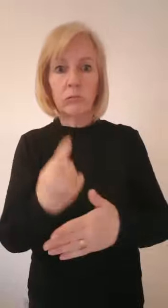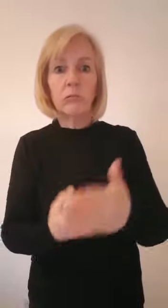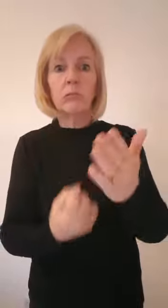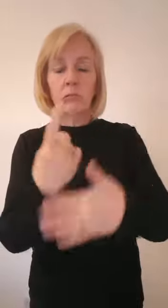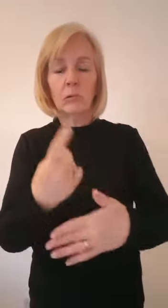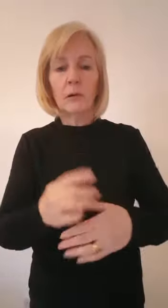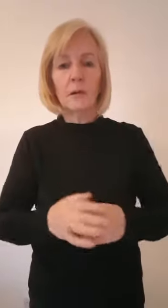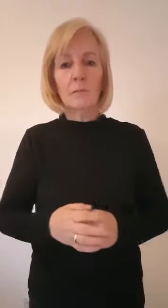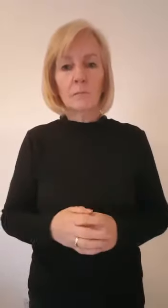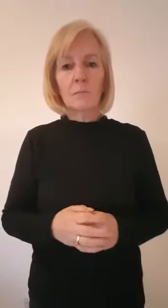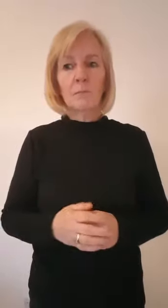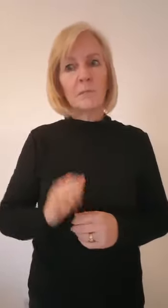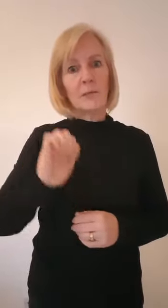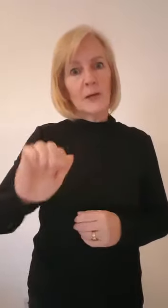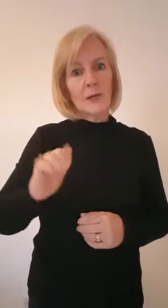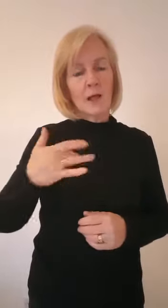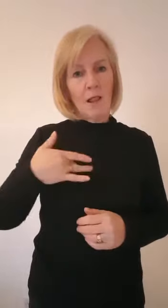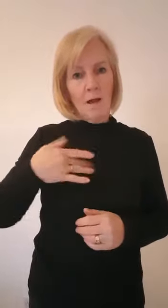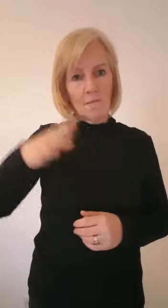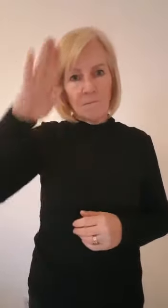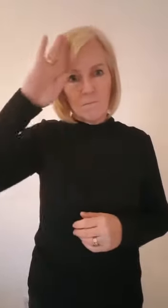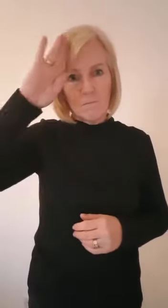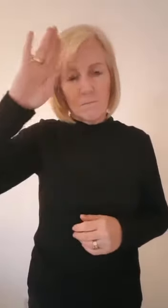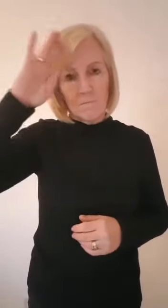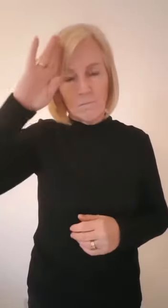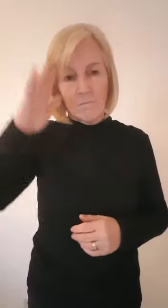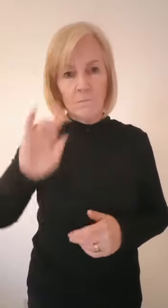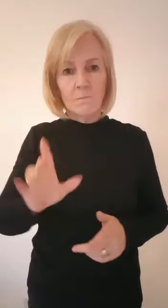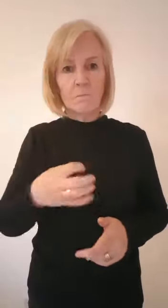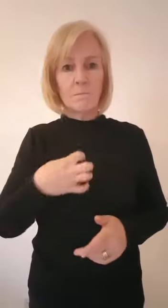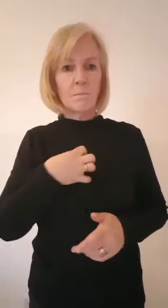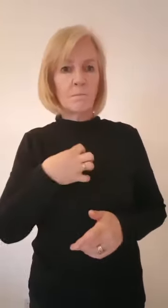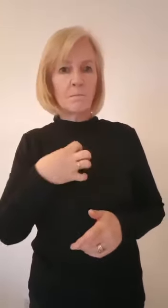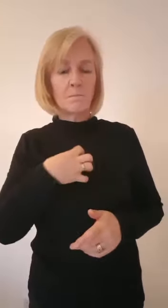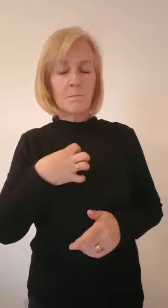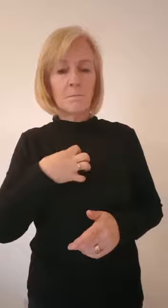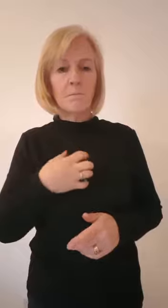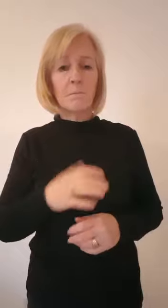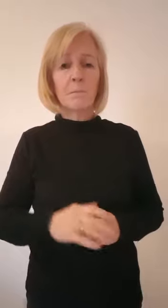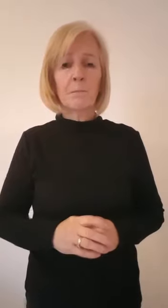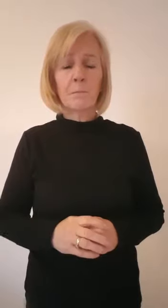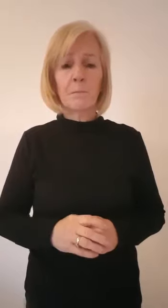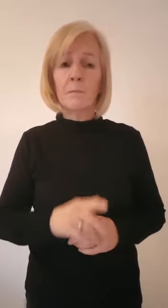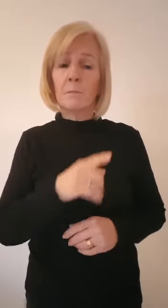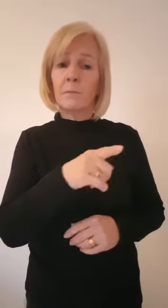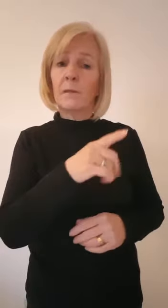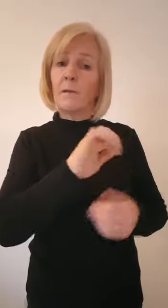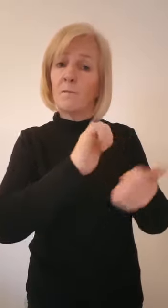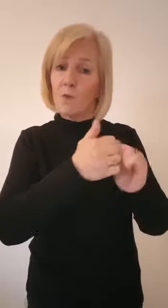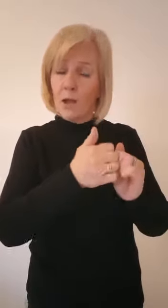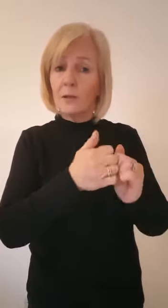Luckily John makes friends including a young boy whose parents have been killed by the plague.